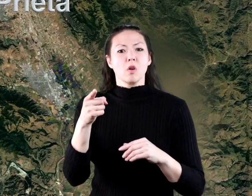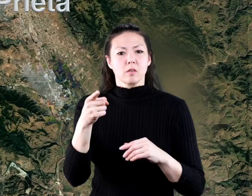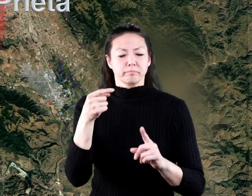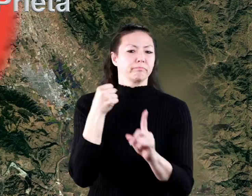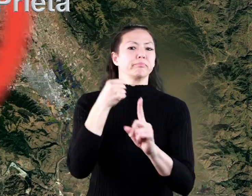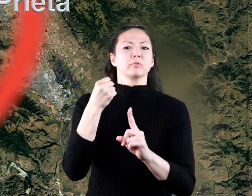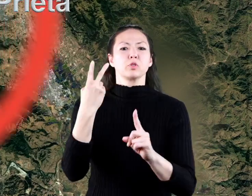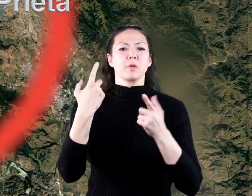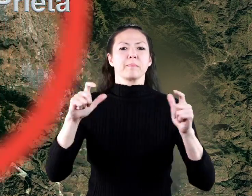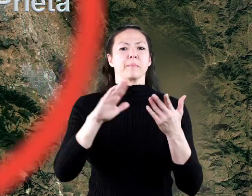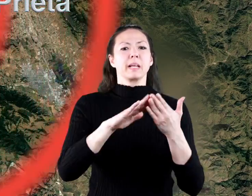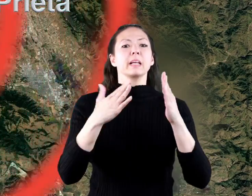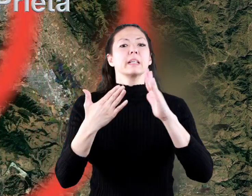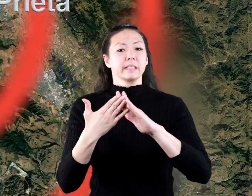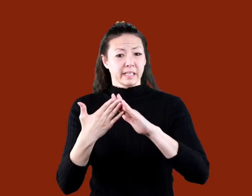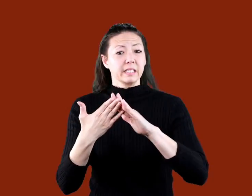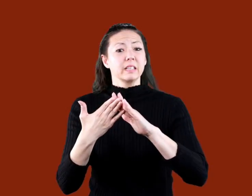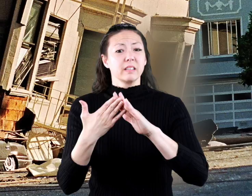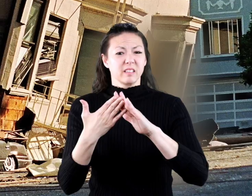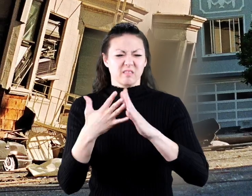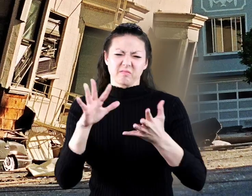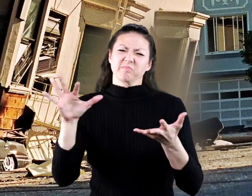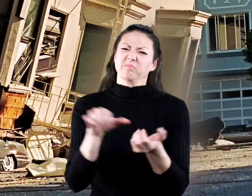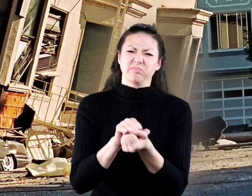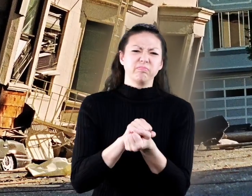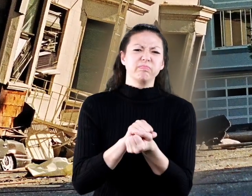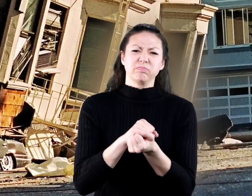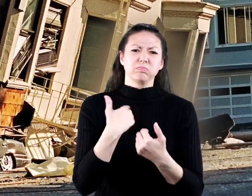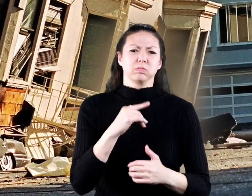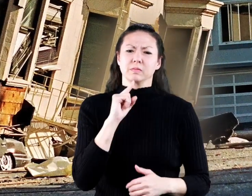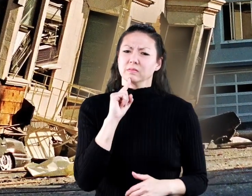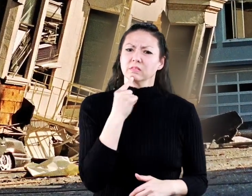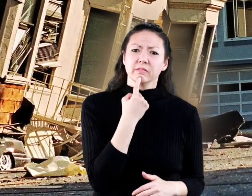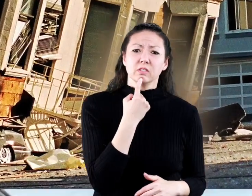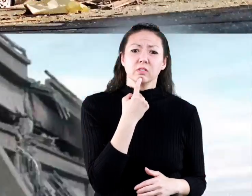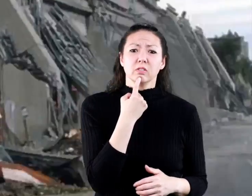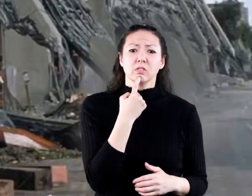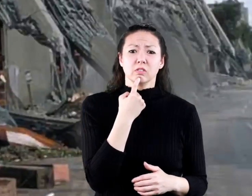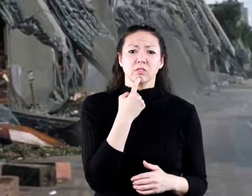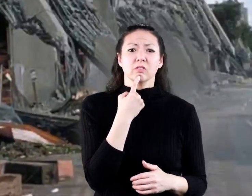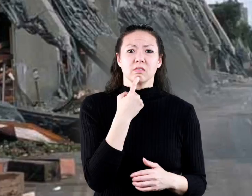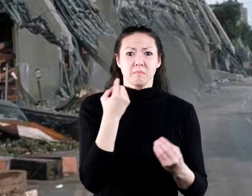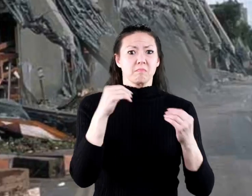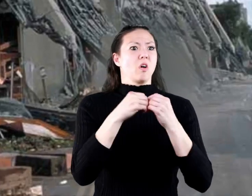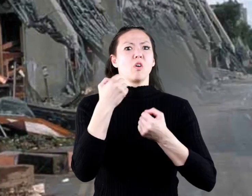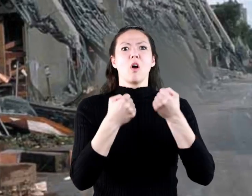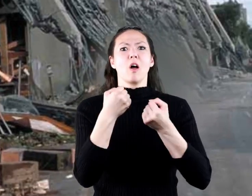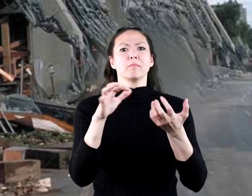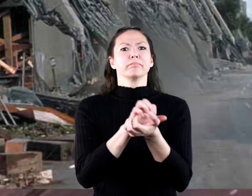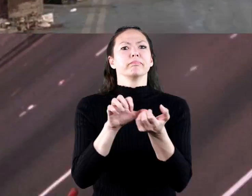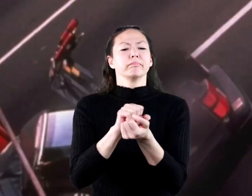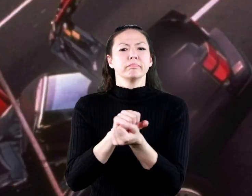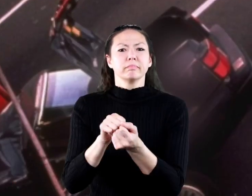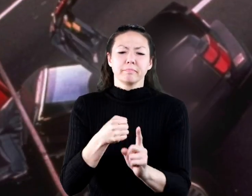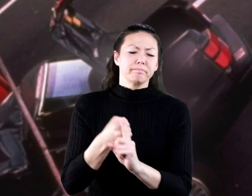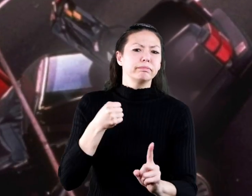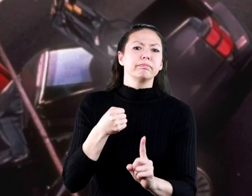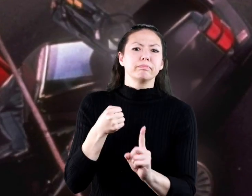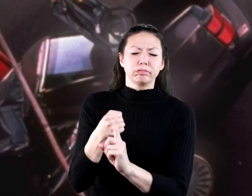And yet, these two major cities were struck with enormous force and destruction. There were fewer cars than usual during rush hour on the